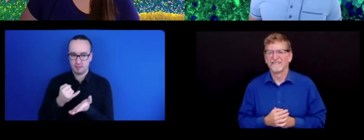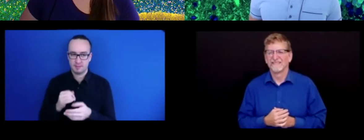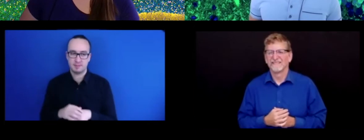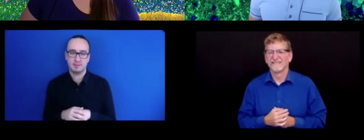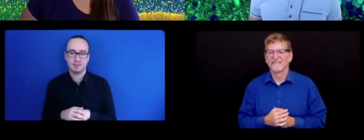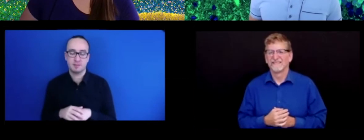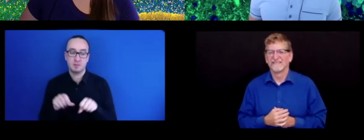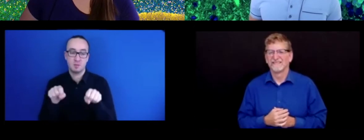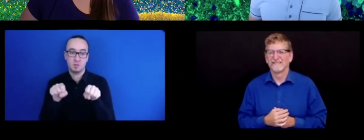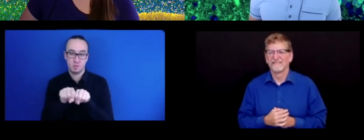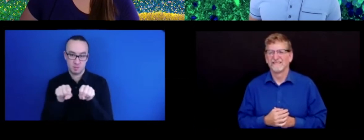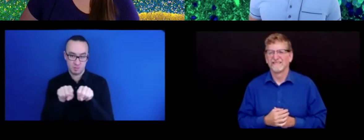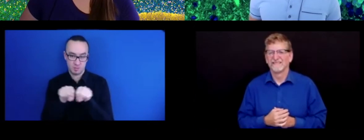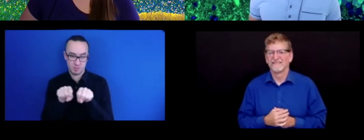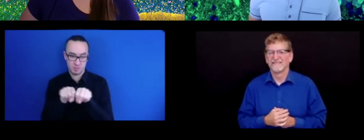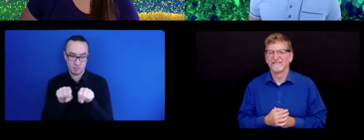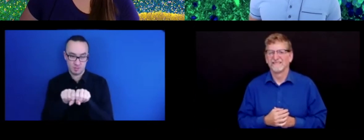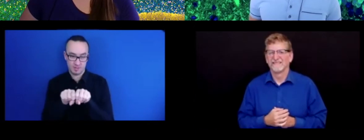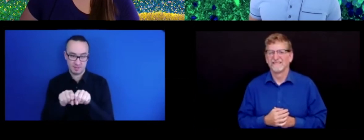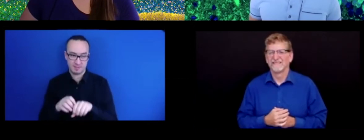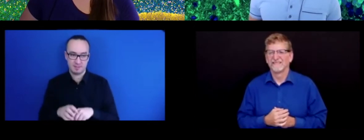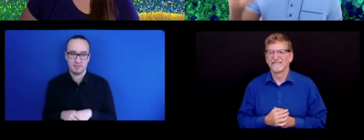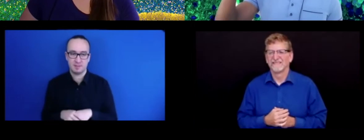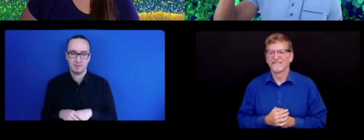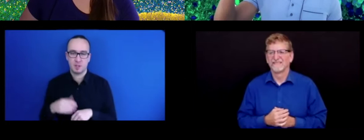Shoe. Glue.